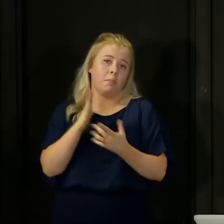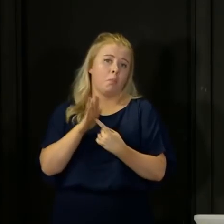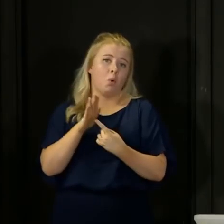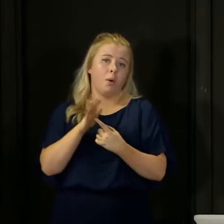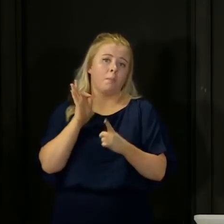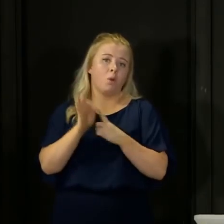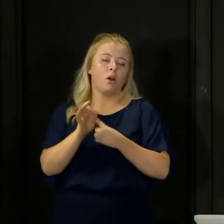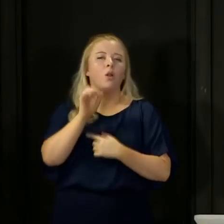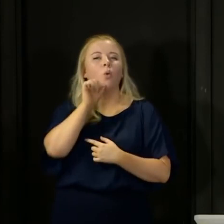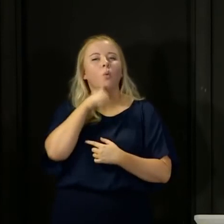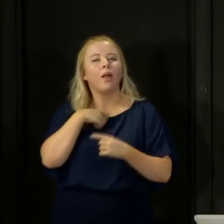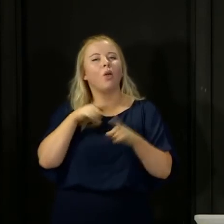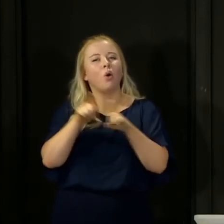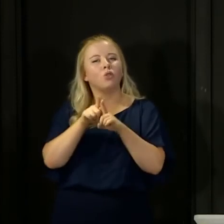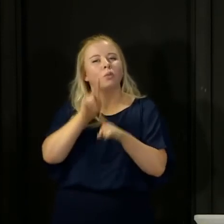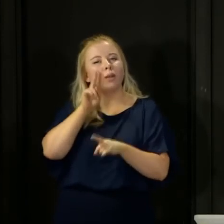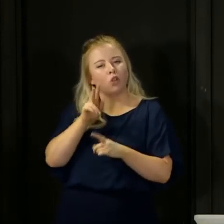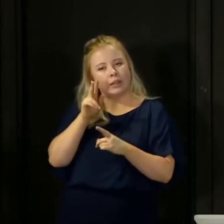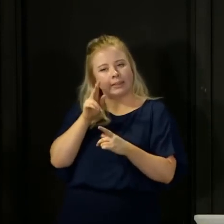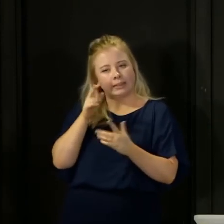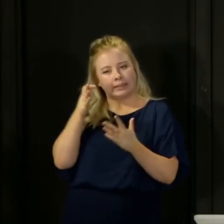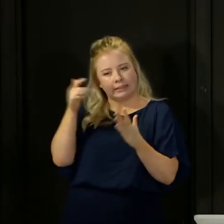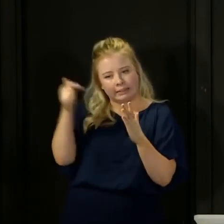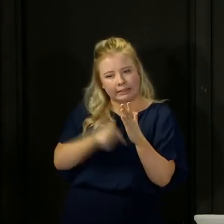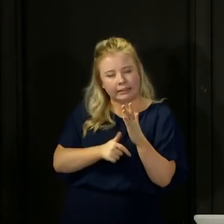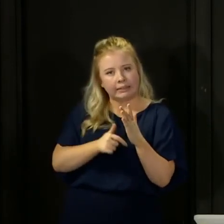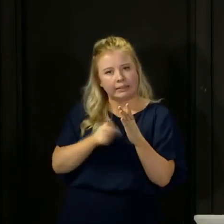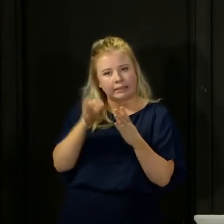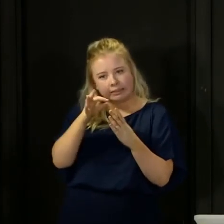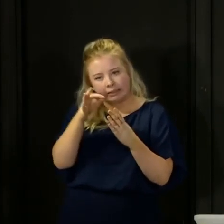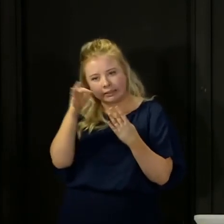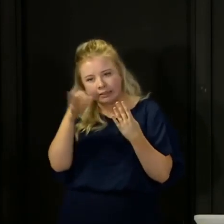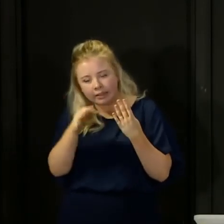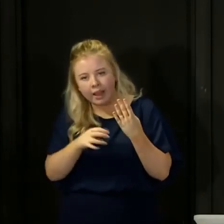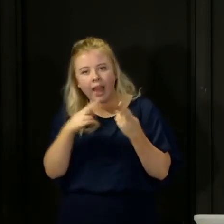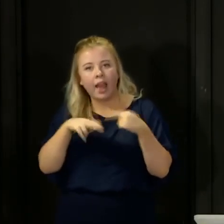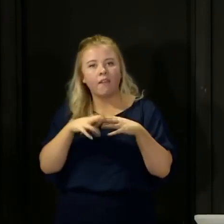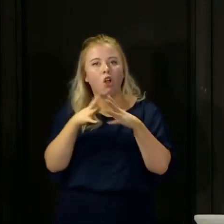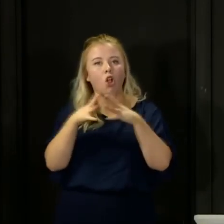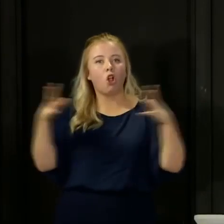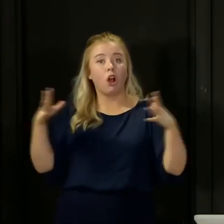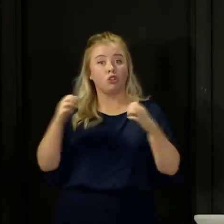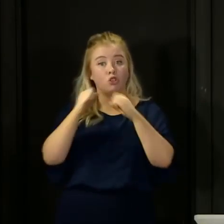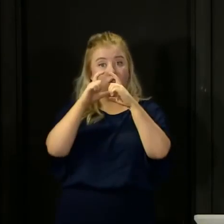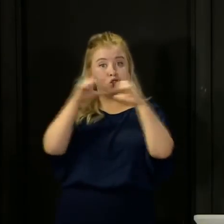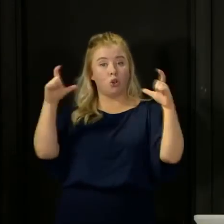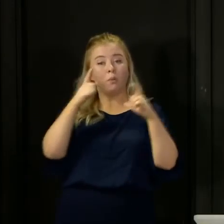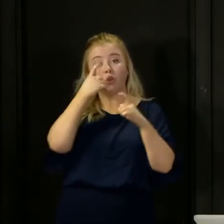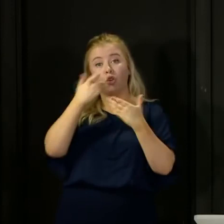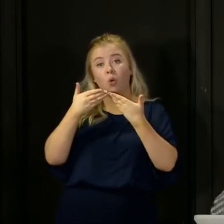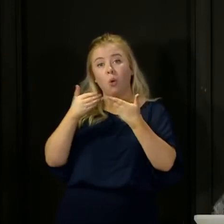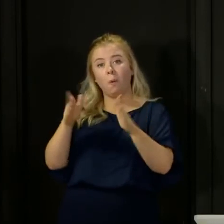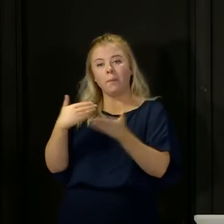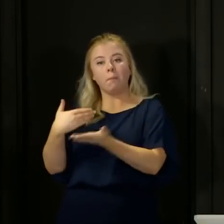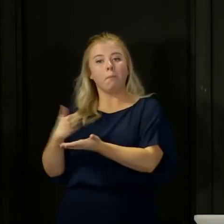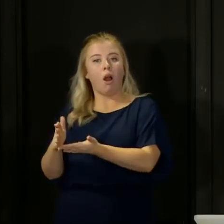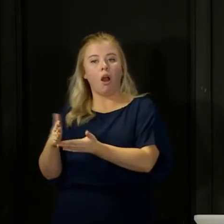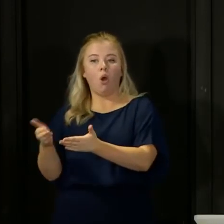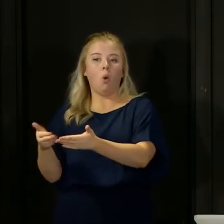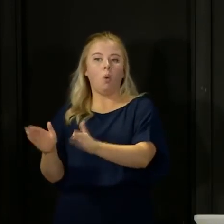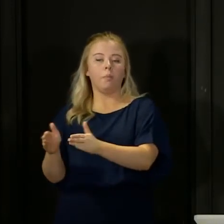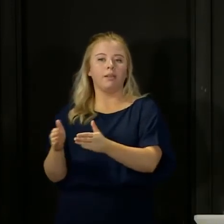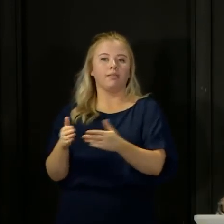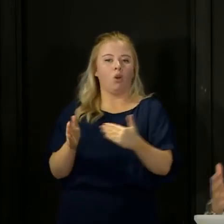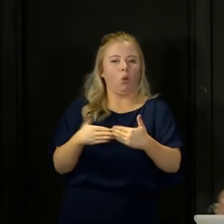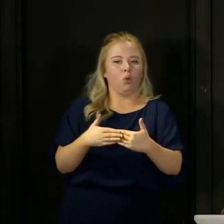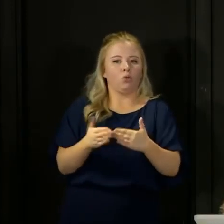we will also be looking at some of the finer detail of that. You know, even for larger shops, could they open a portion of it, for example? So all of these things, we want to